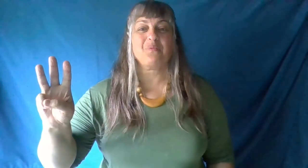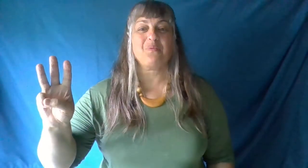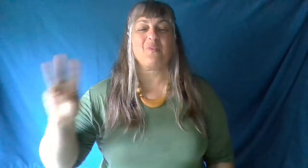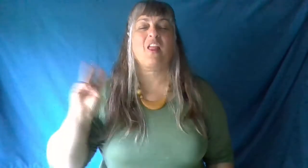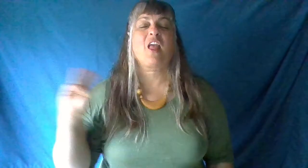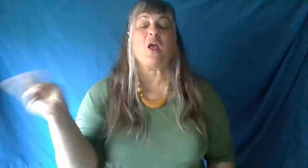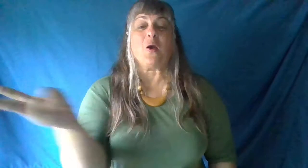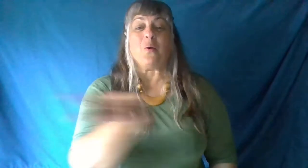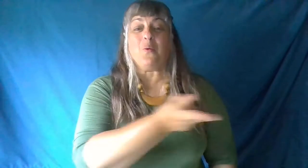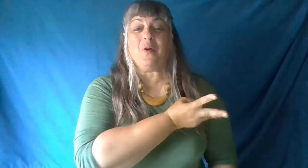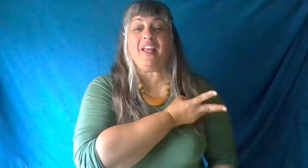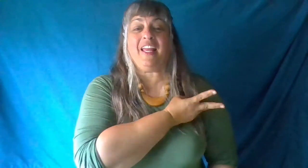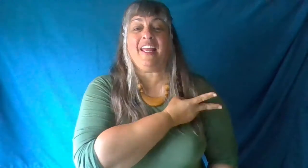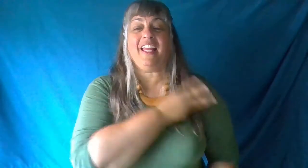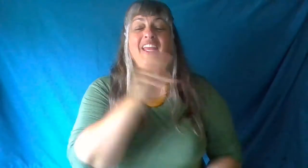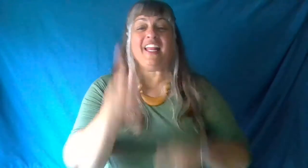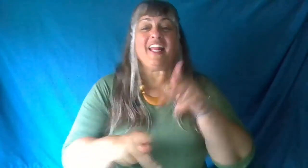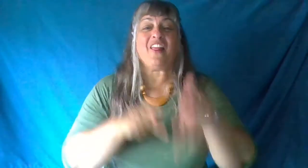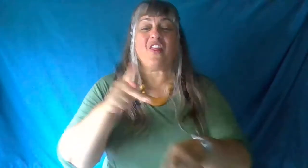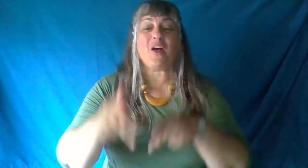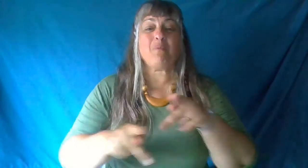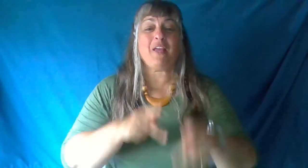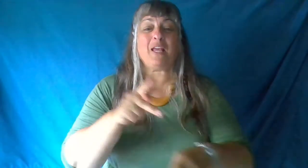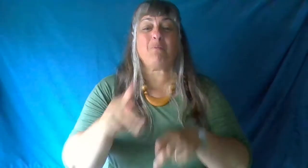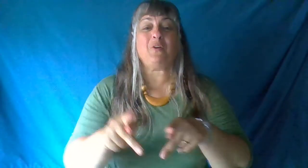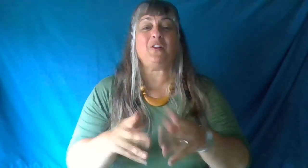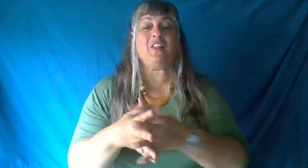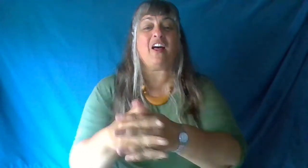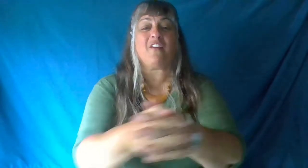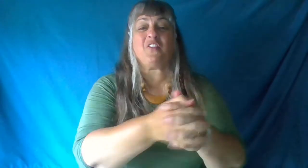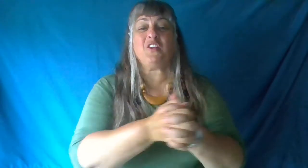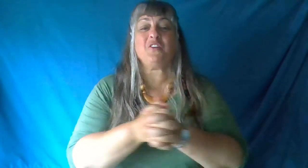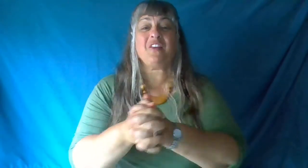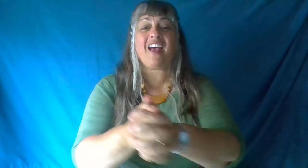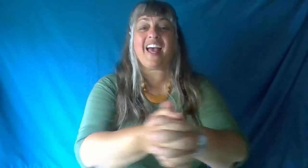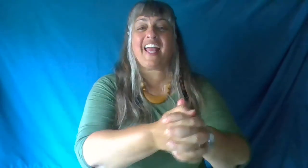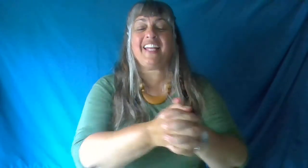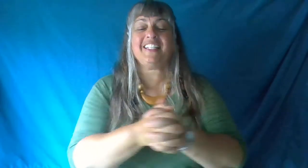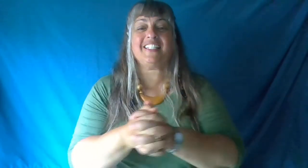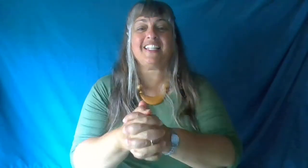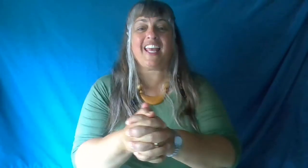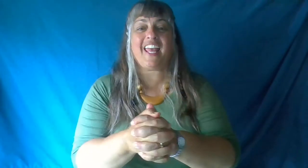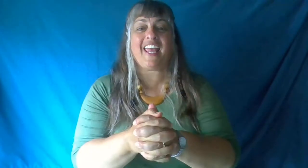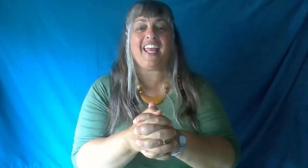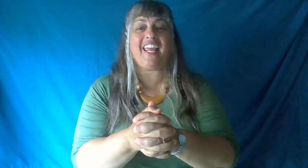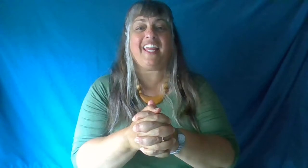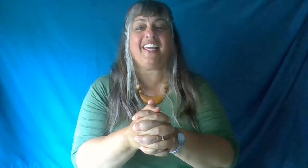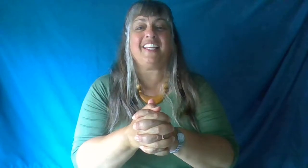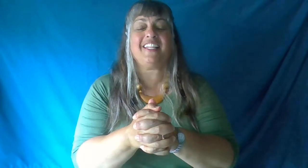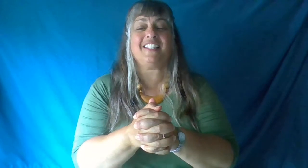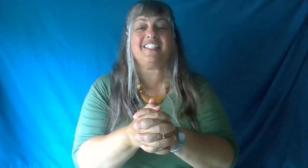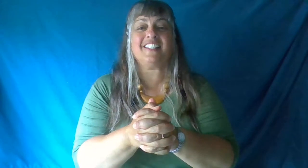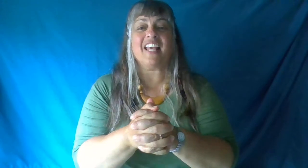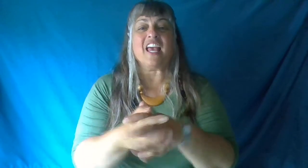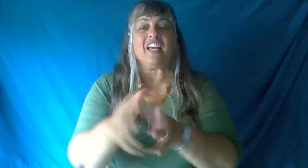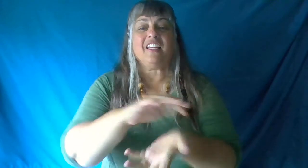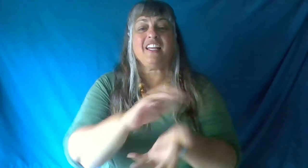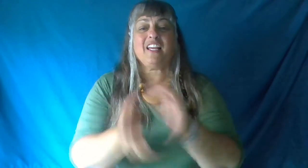We, the people of the United States, in